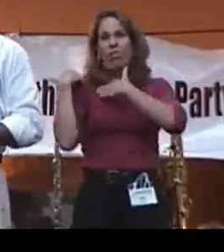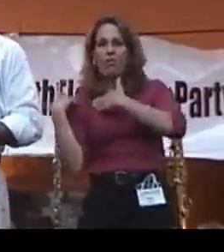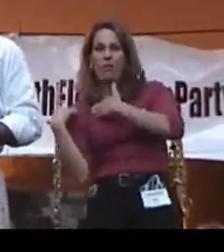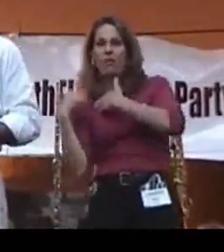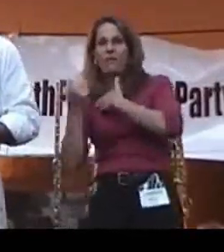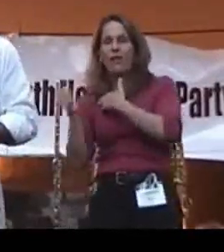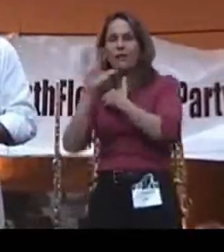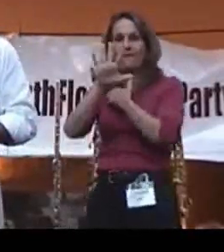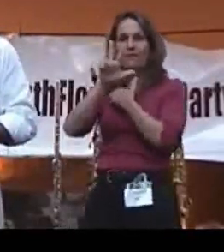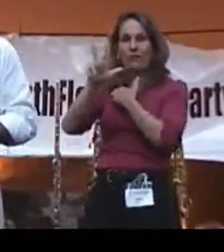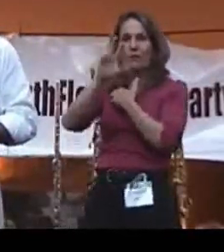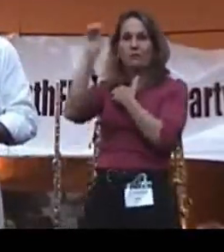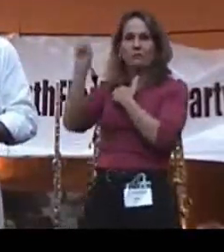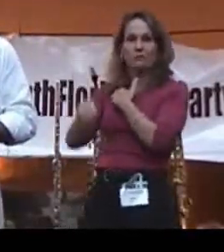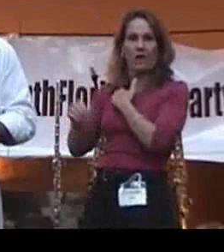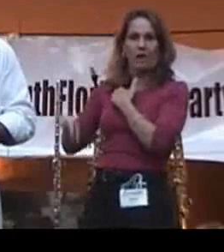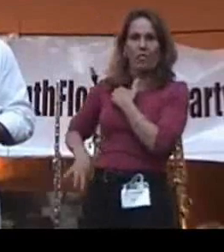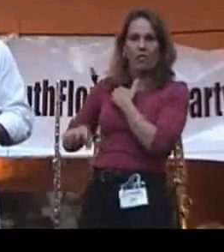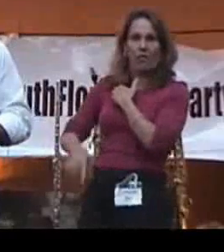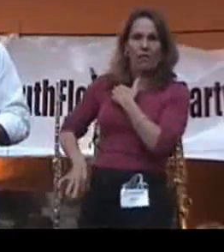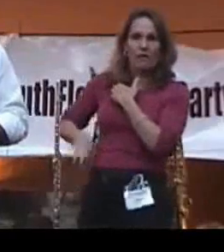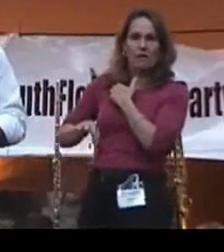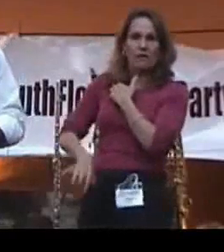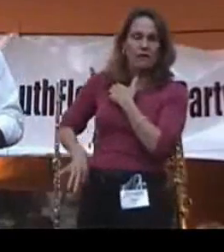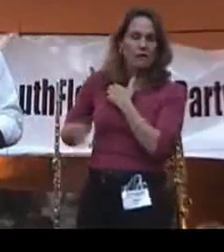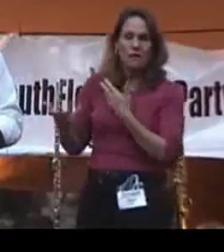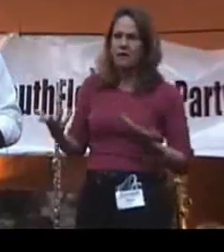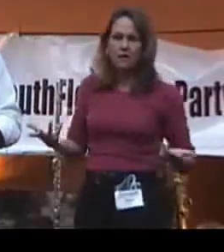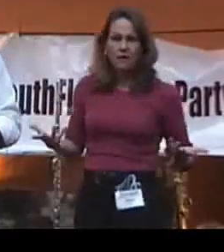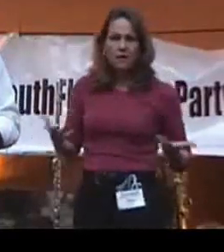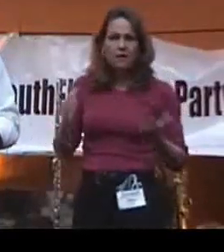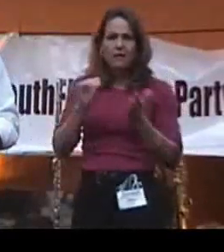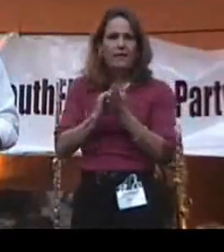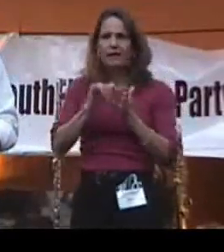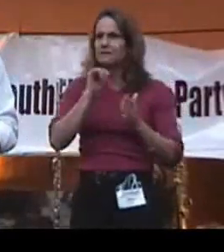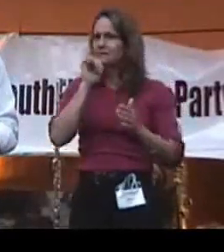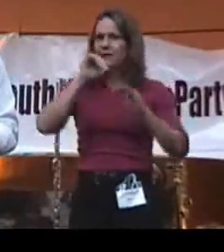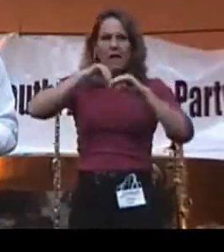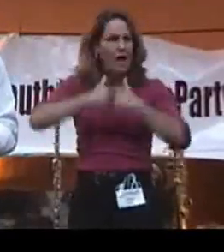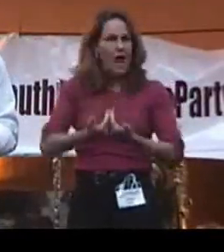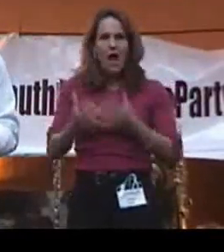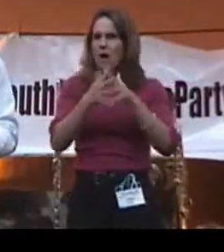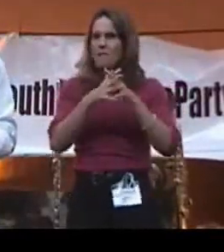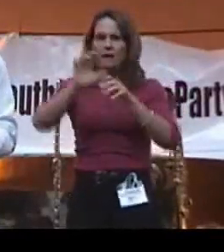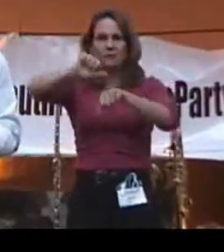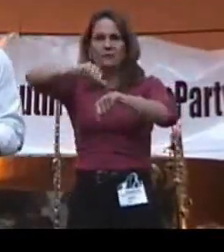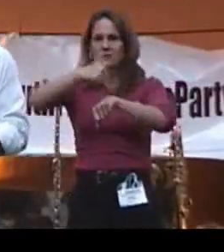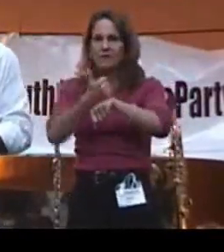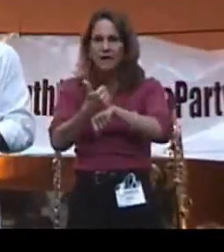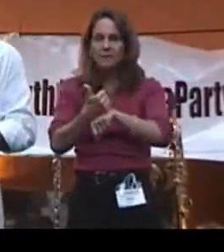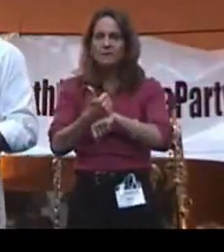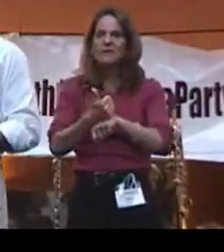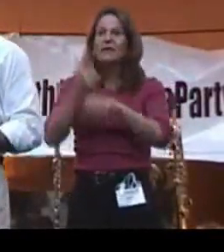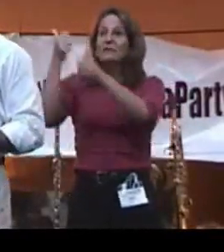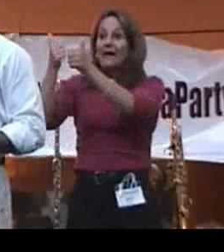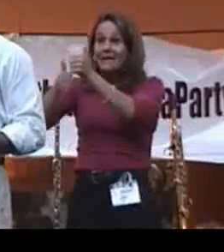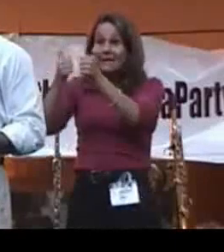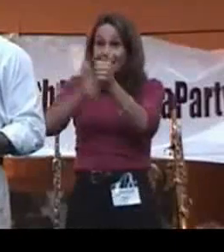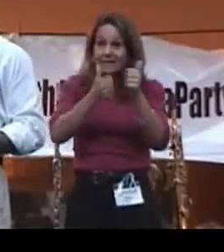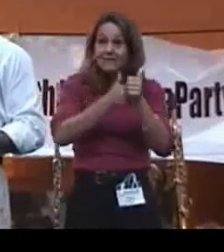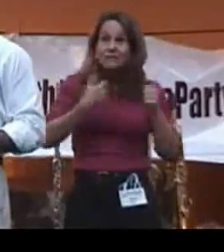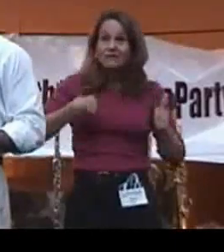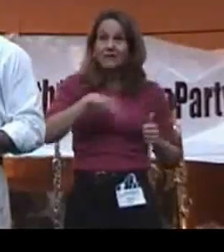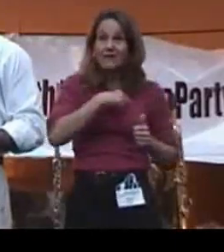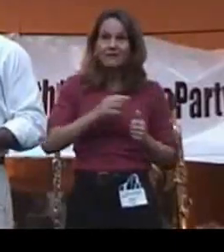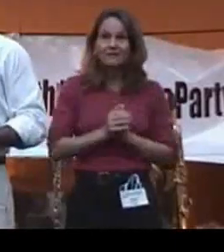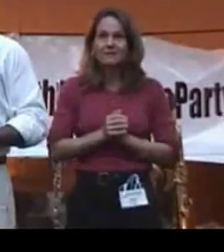53%. And that is not how America was established. America was established by each and every one of